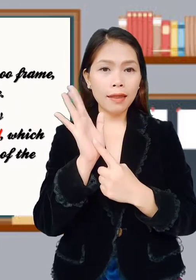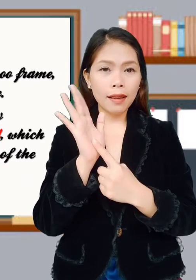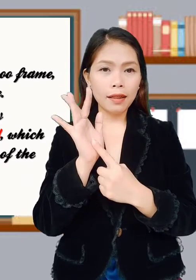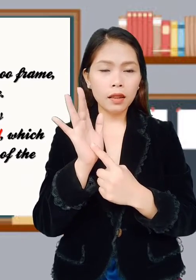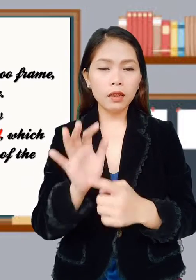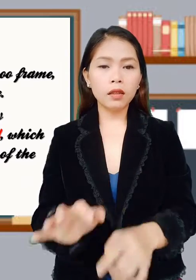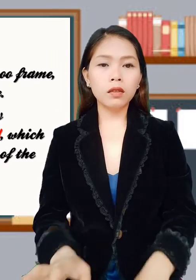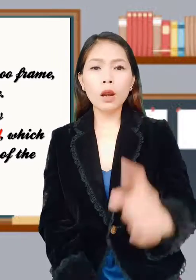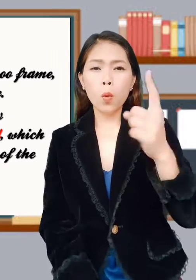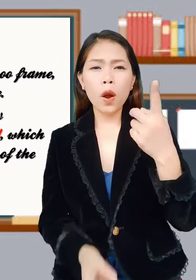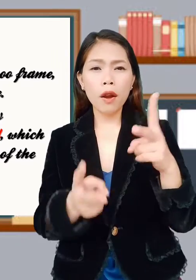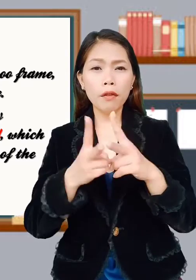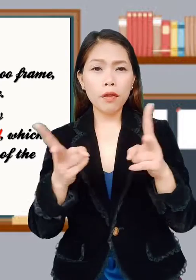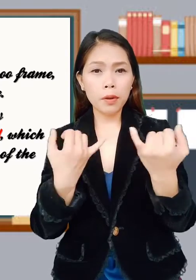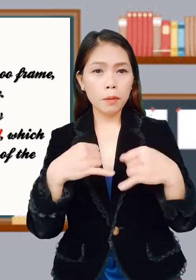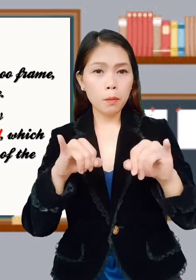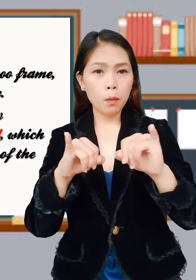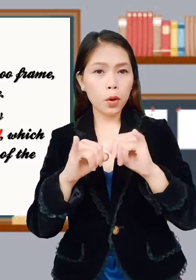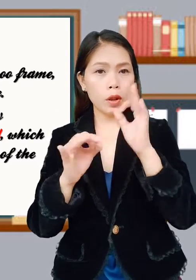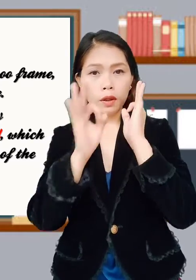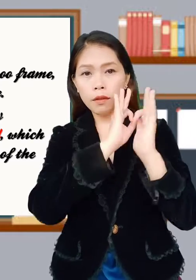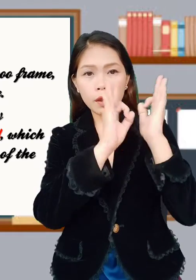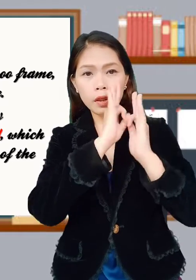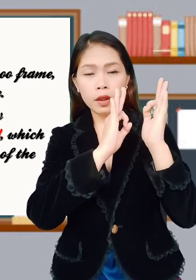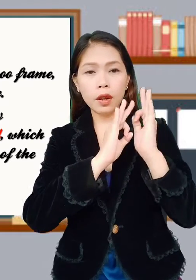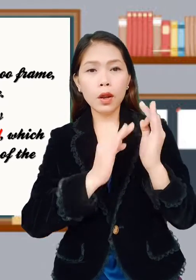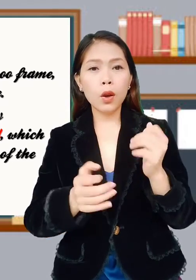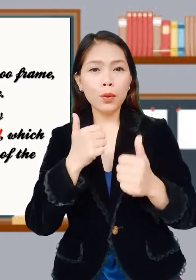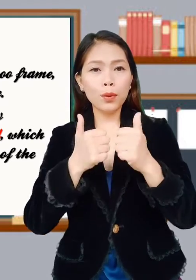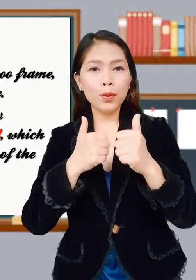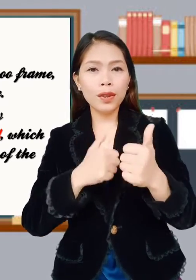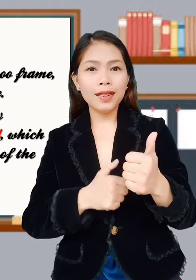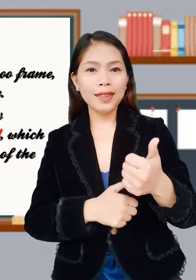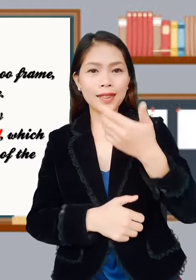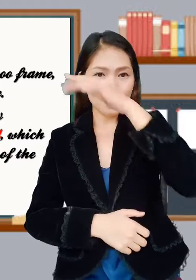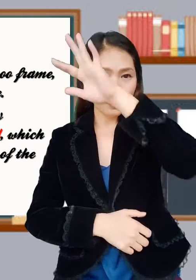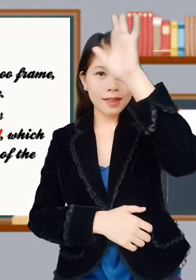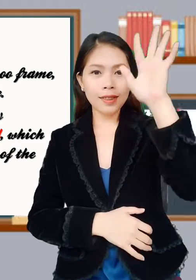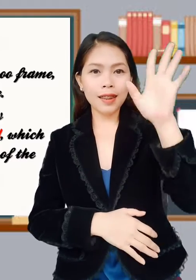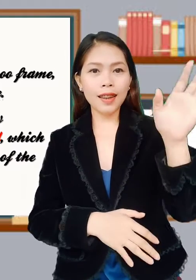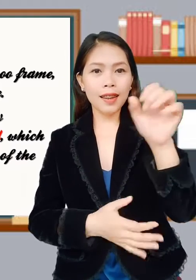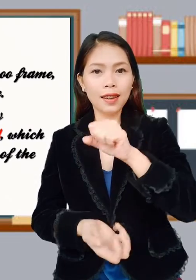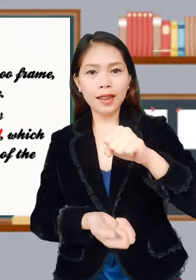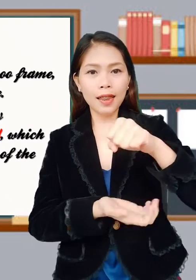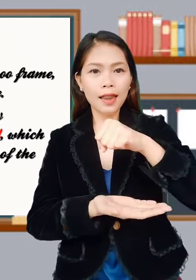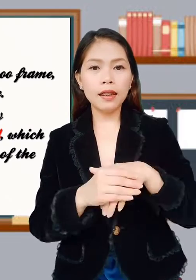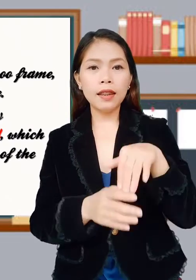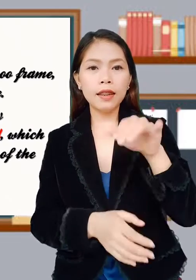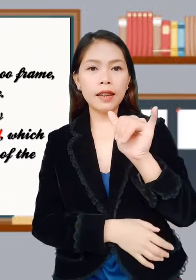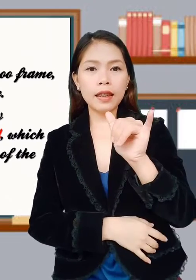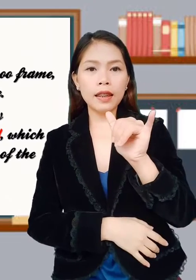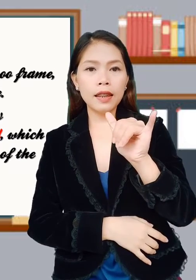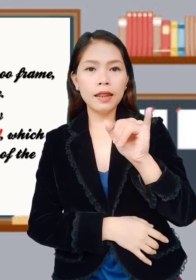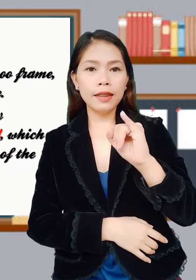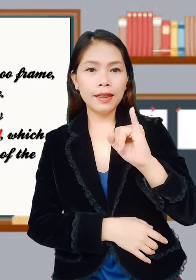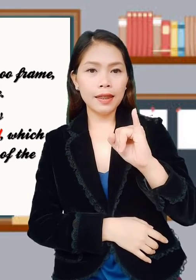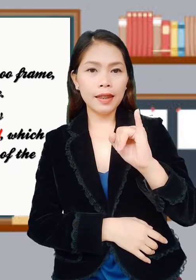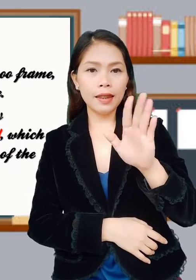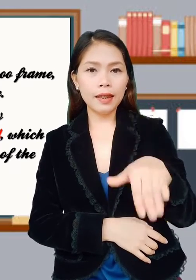One very important festival in which sky lantern are used in Ye Peng festival,